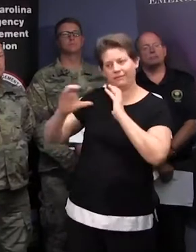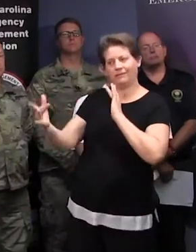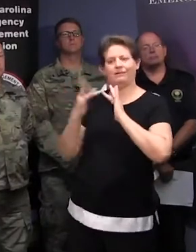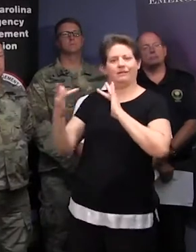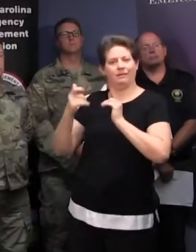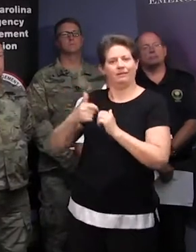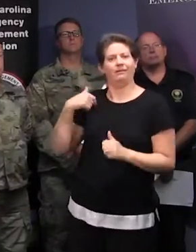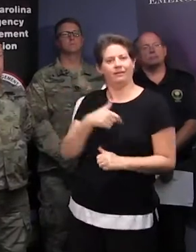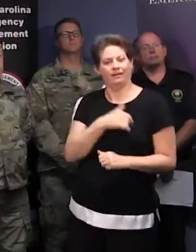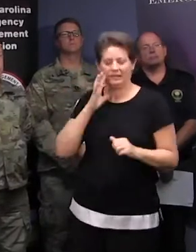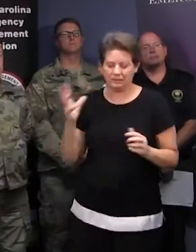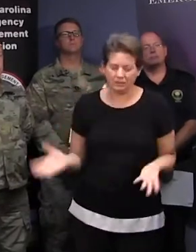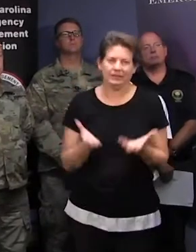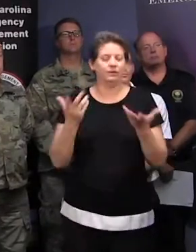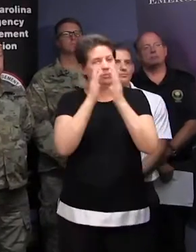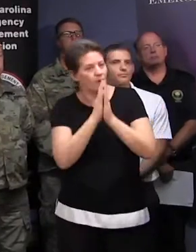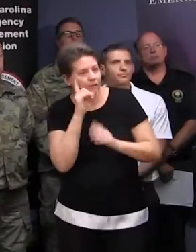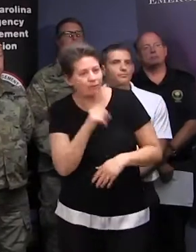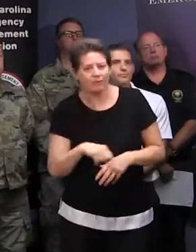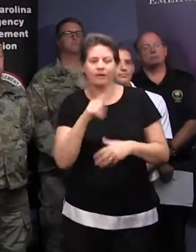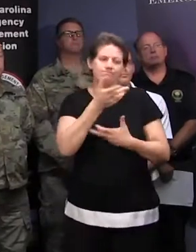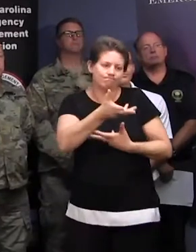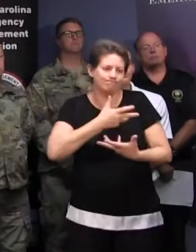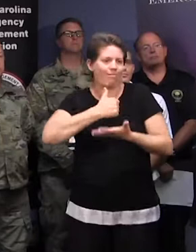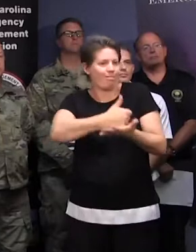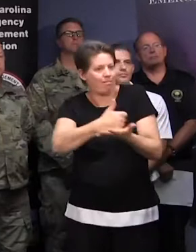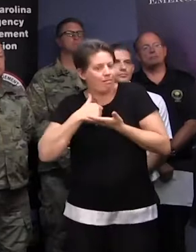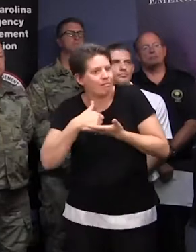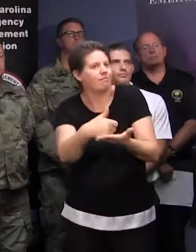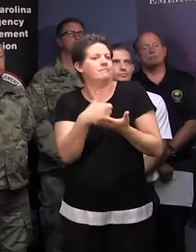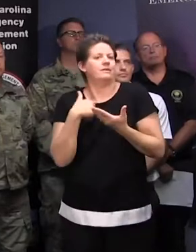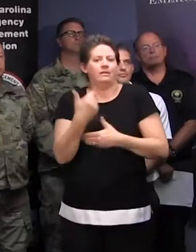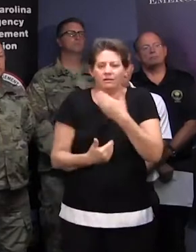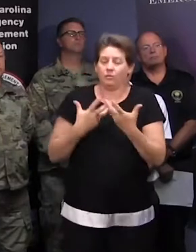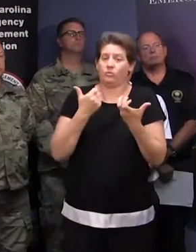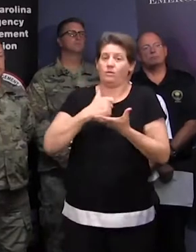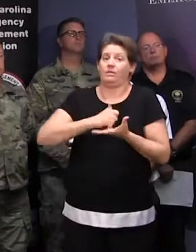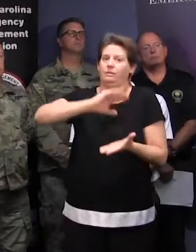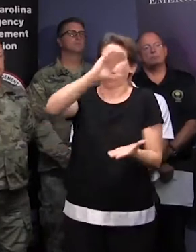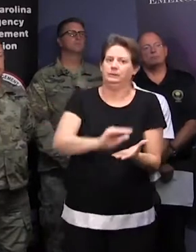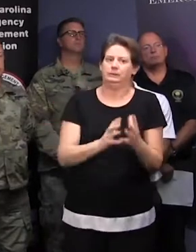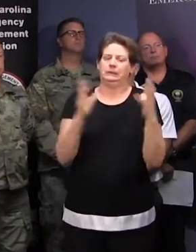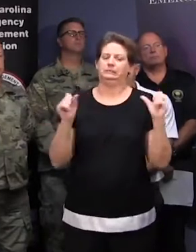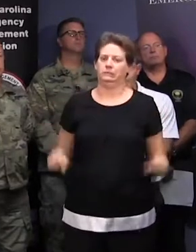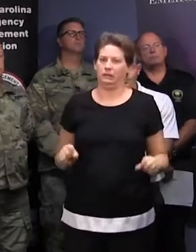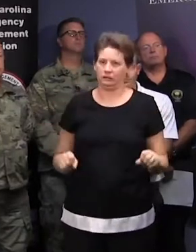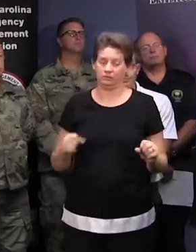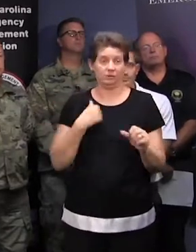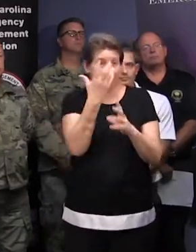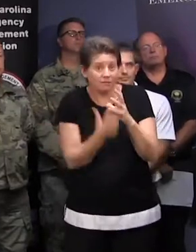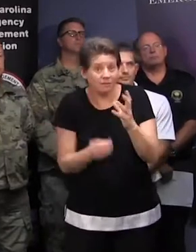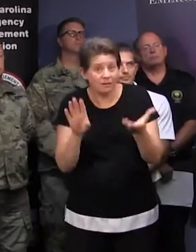well, that we're pulling for them, we're praying for them, we're working with them, and we want to keep the damage to the minimum and keep loss of